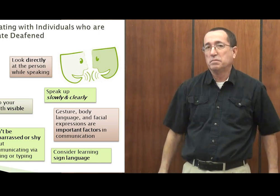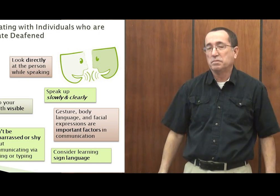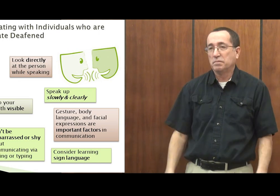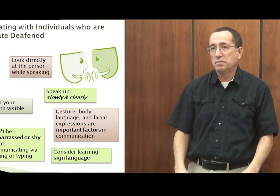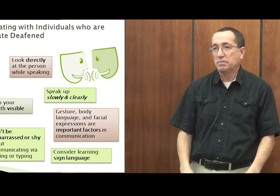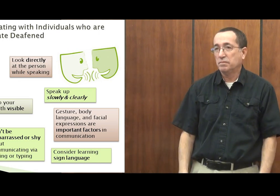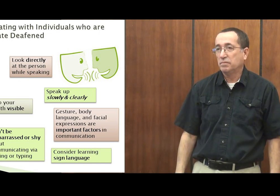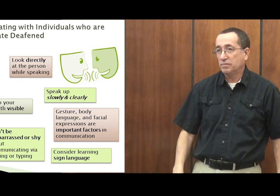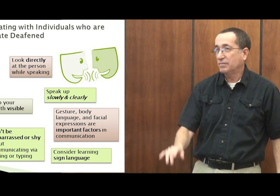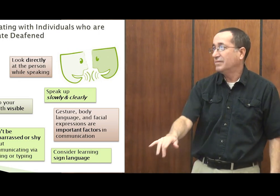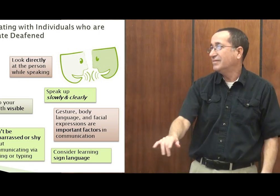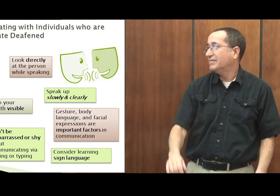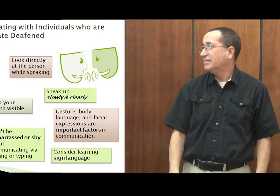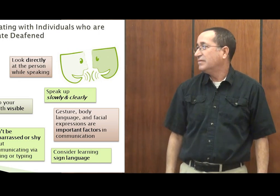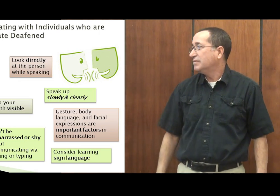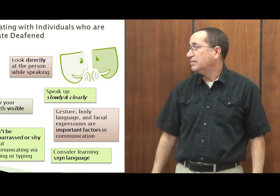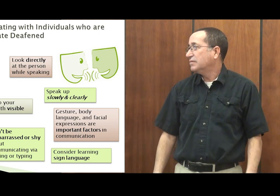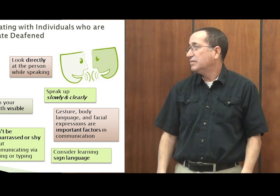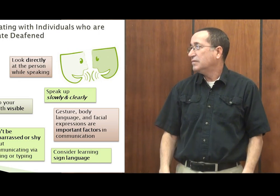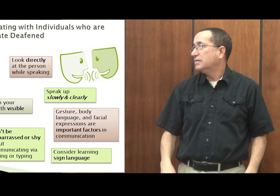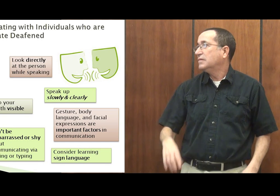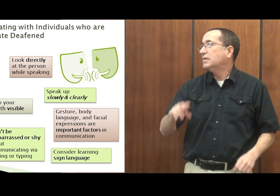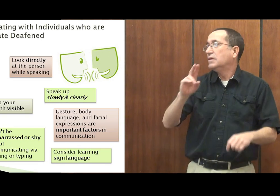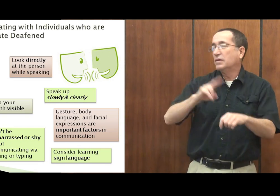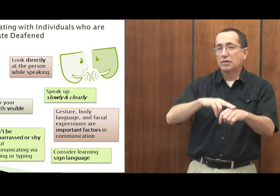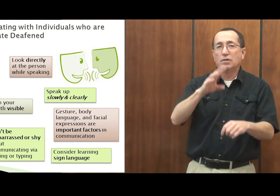And your body gestures also help in communicating.